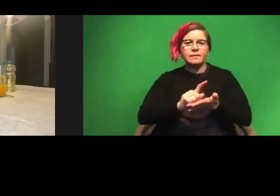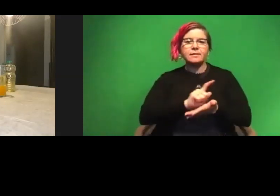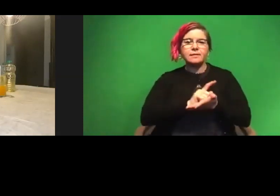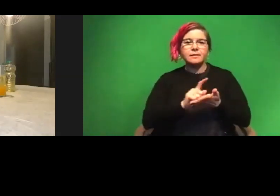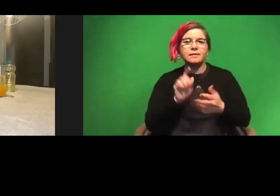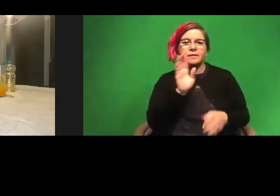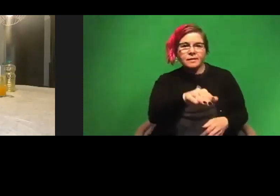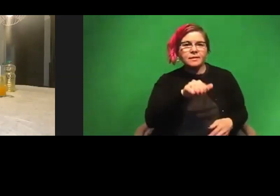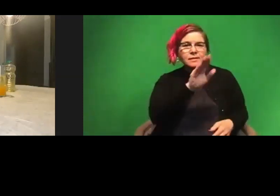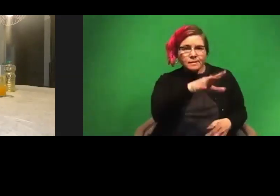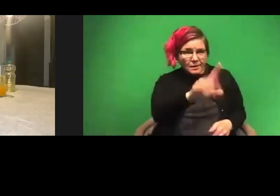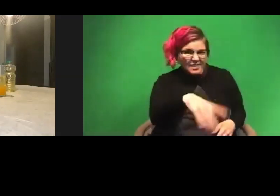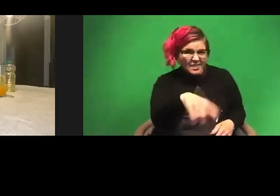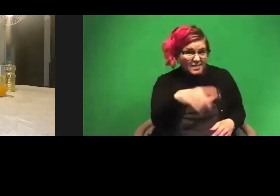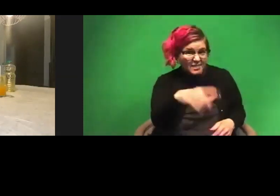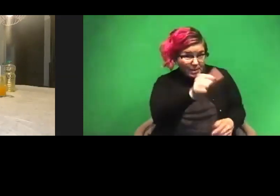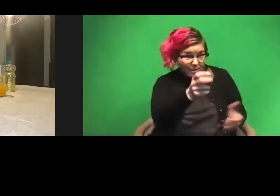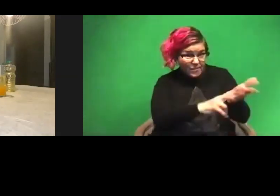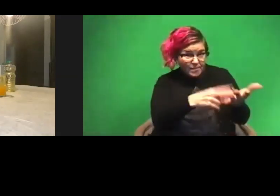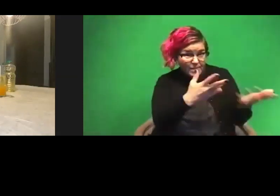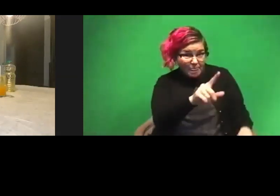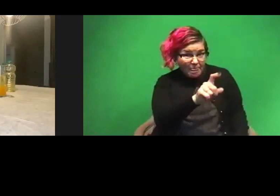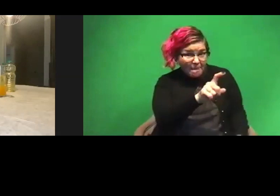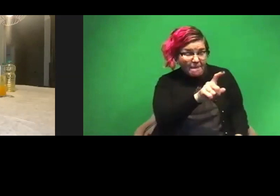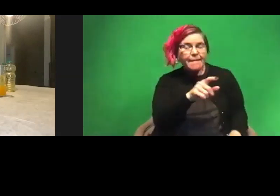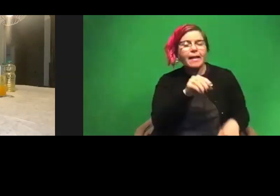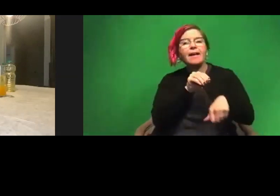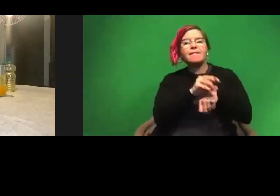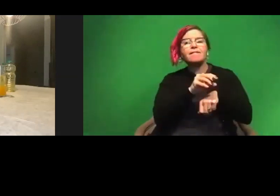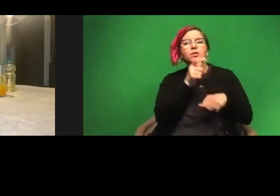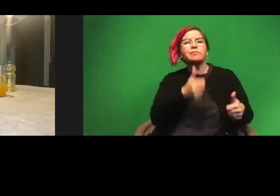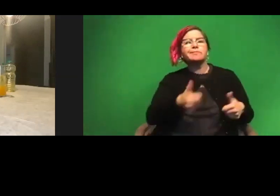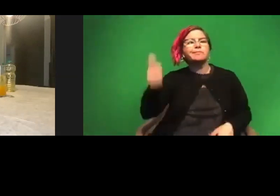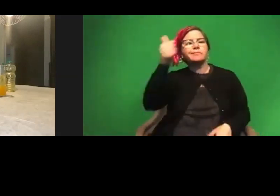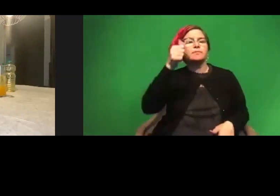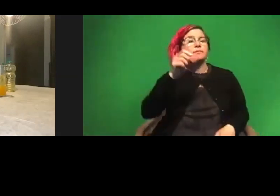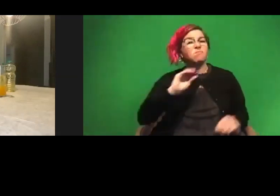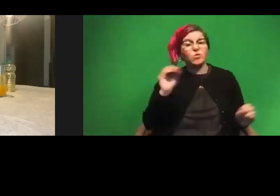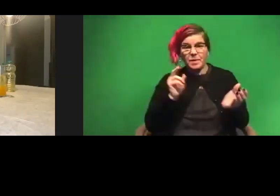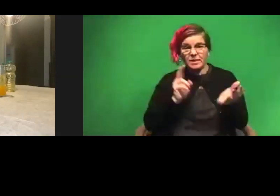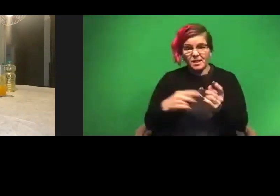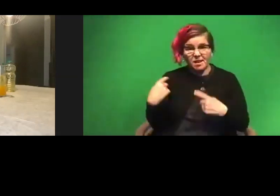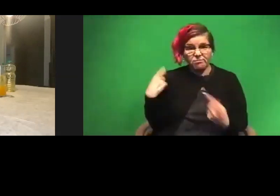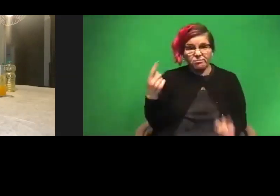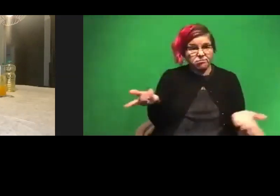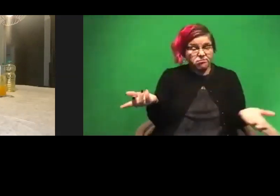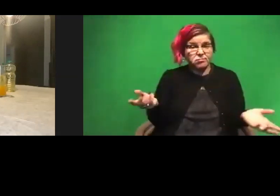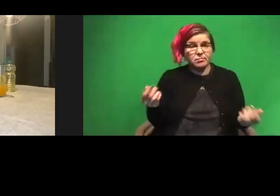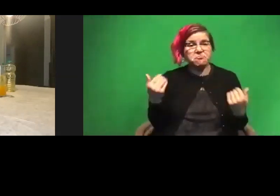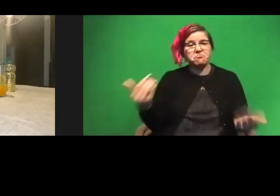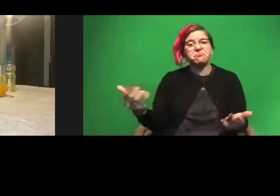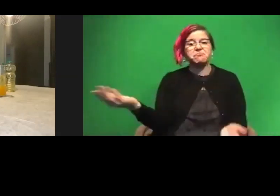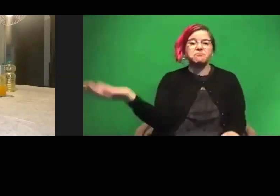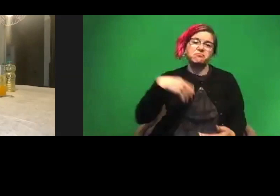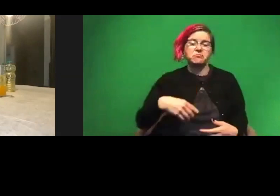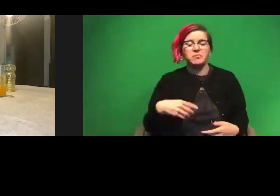Hey, did anybody sign up? The advisor that was in charge of that flyer said nobody signed up. And he gave me the opportunity to start my